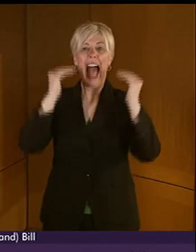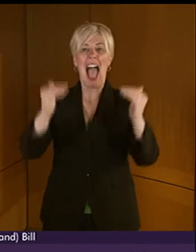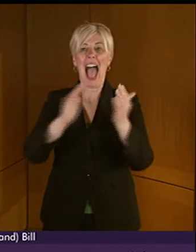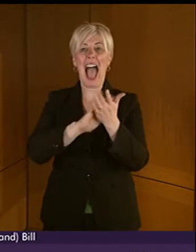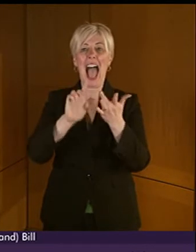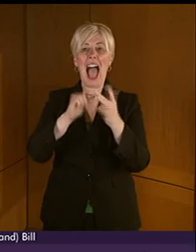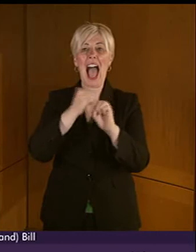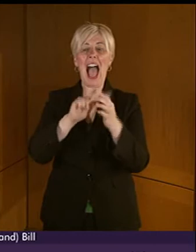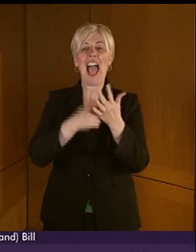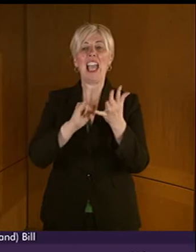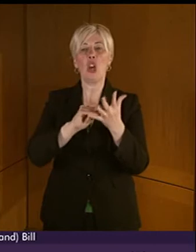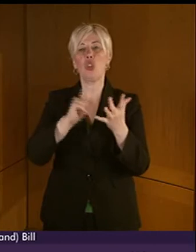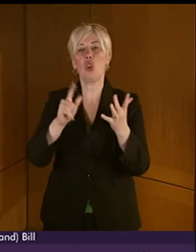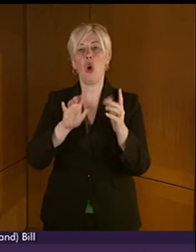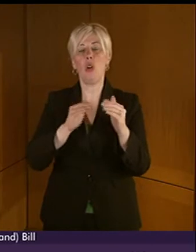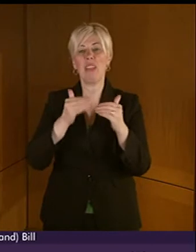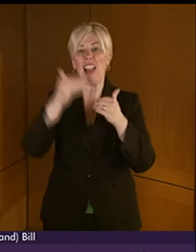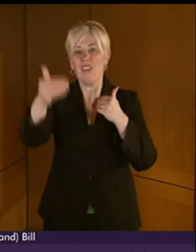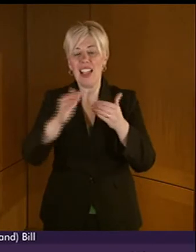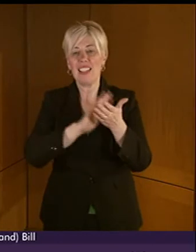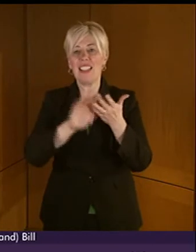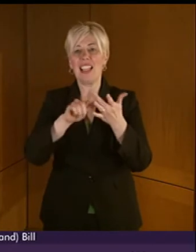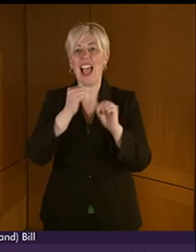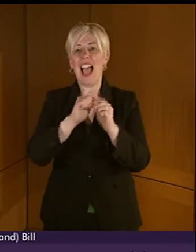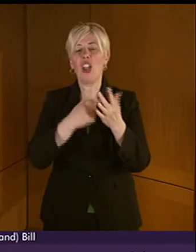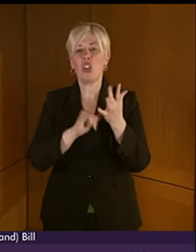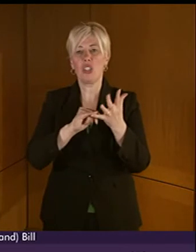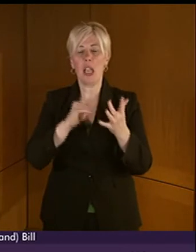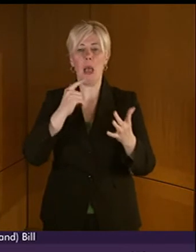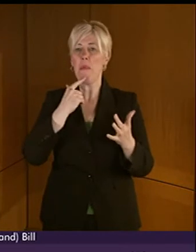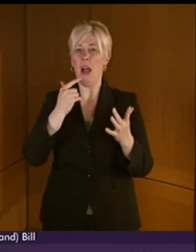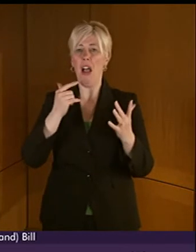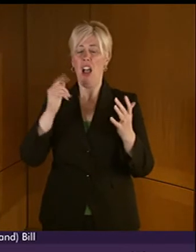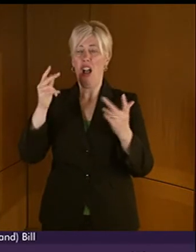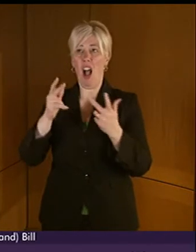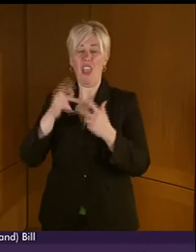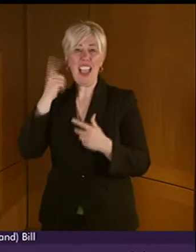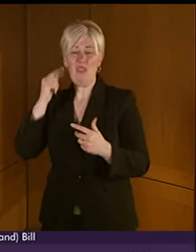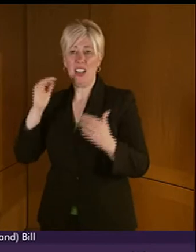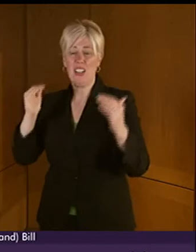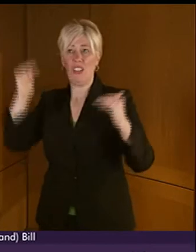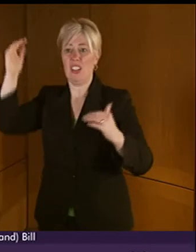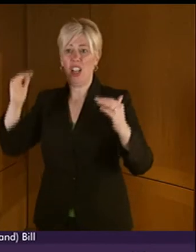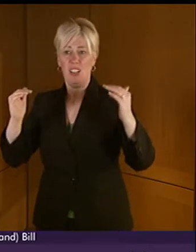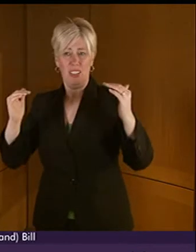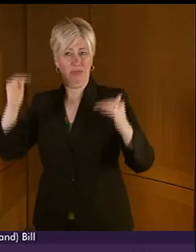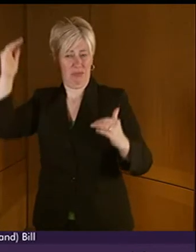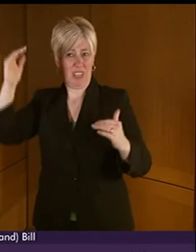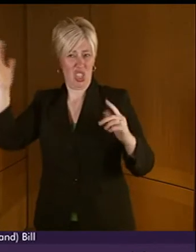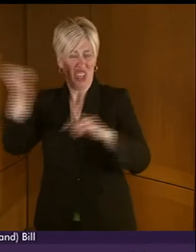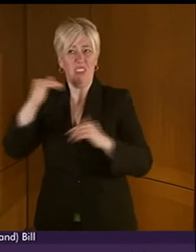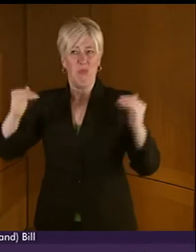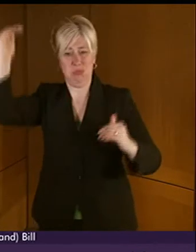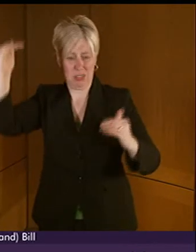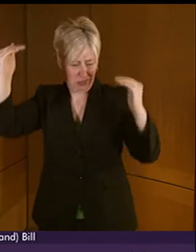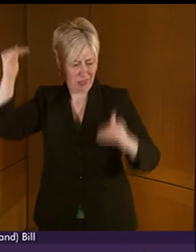60.2% of hearing pupils. And indeed Mark Griffin himself in his speech talked about only 8